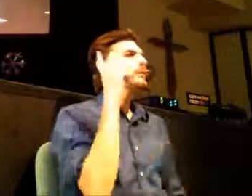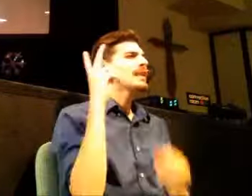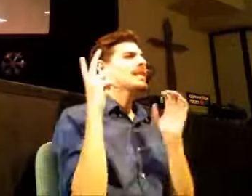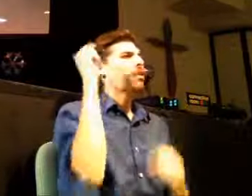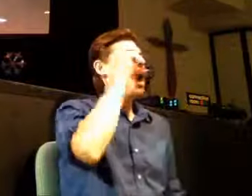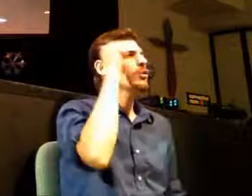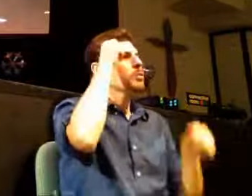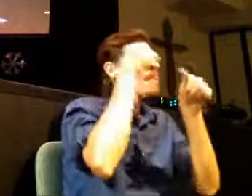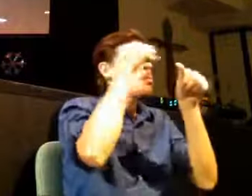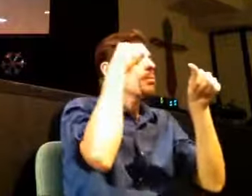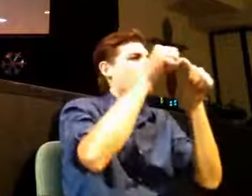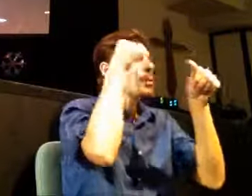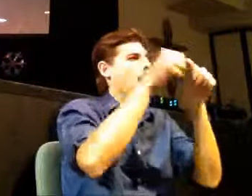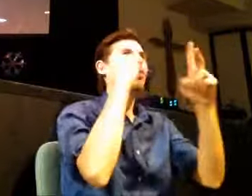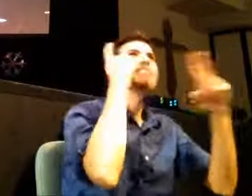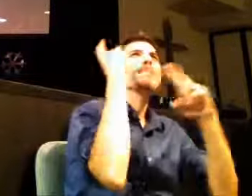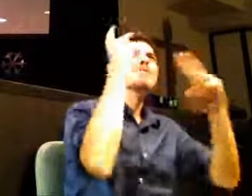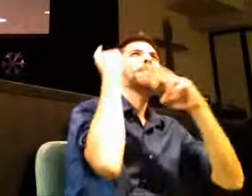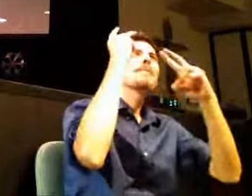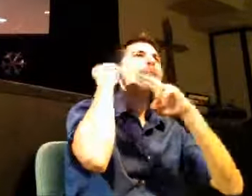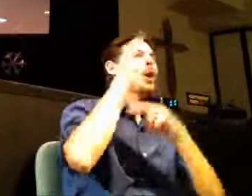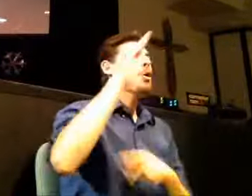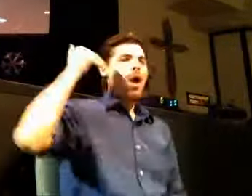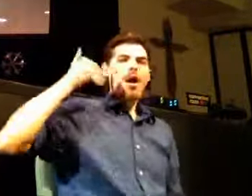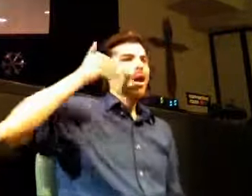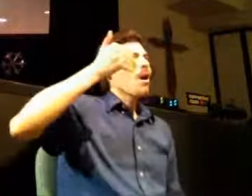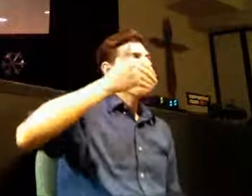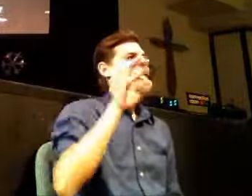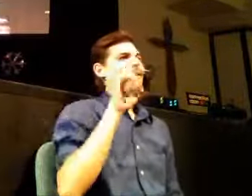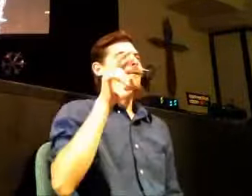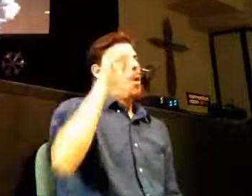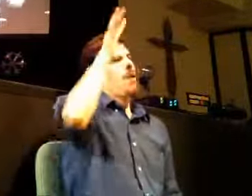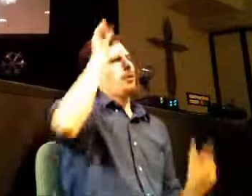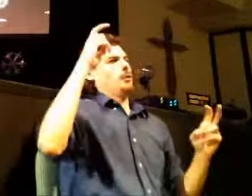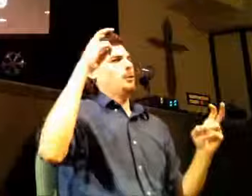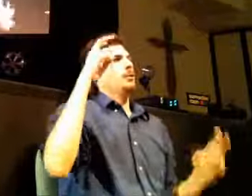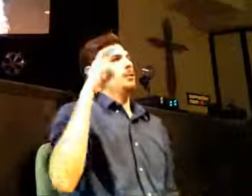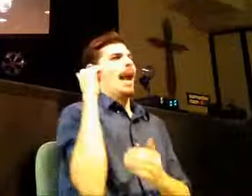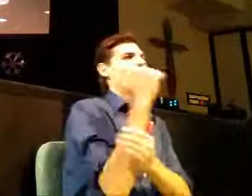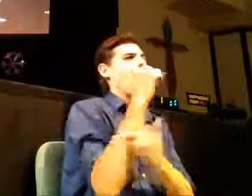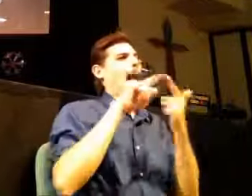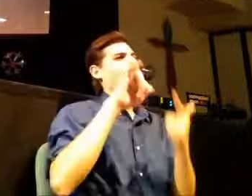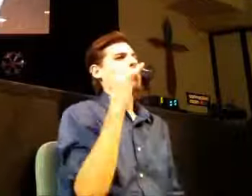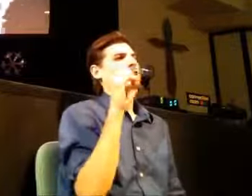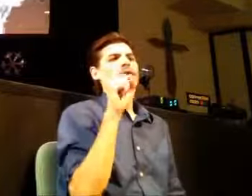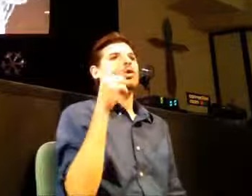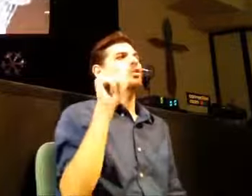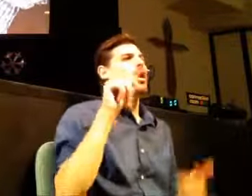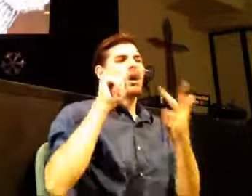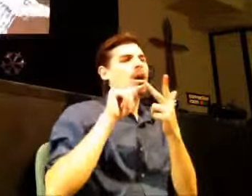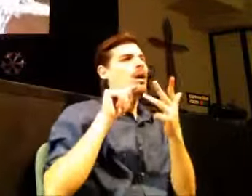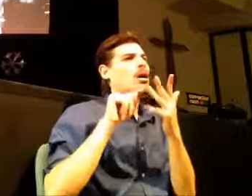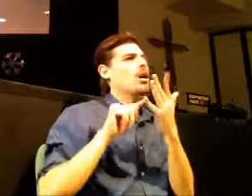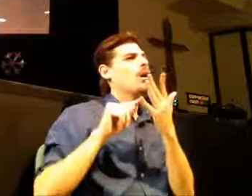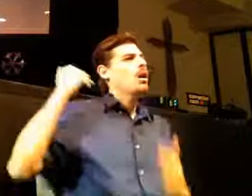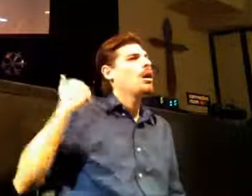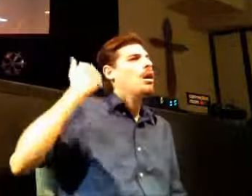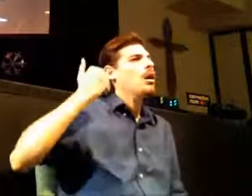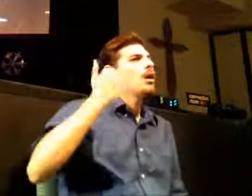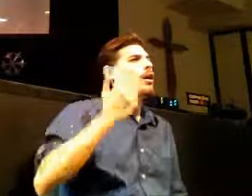god is always telling them in the following i want you to remember the stories of your forefathers I want you to remember what happened with Abraham. want you to remember what happened with Joshua. I want you to take what was near the essence of that and bring it forward and live